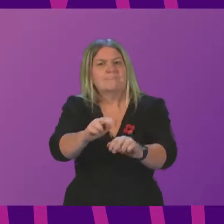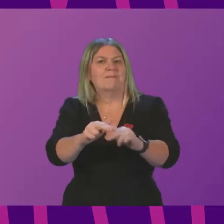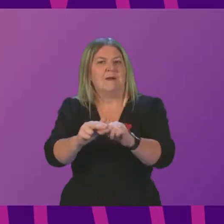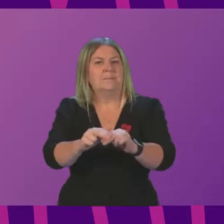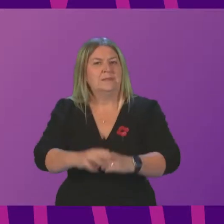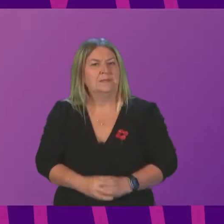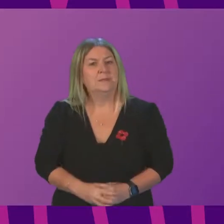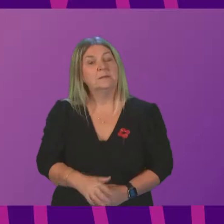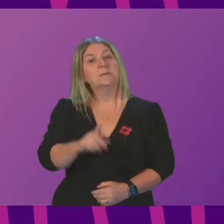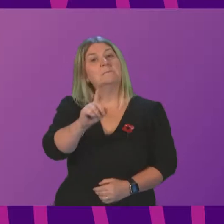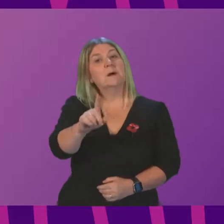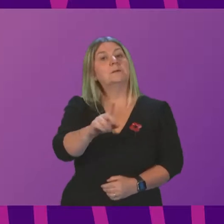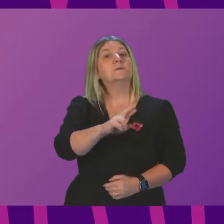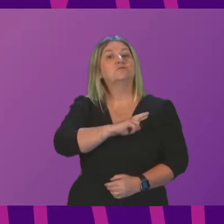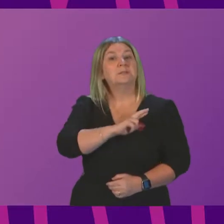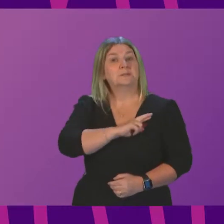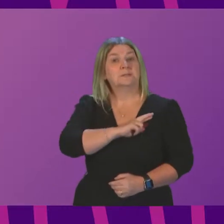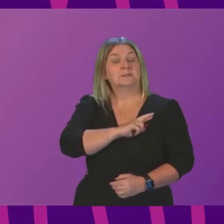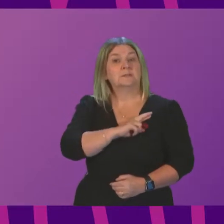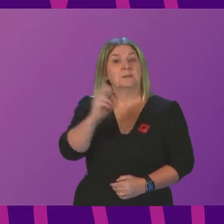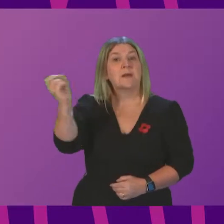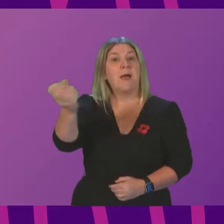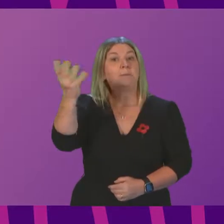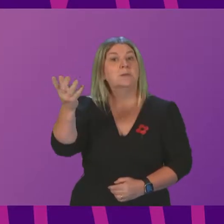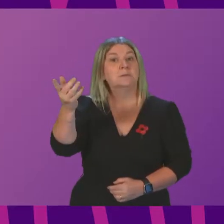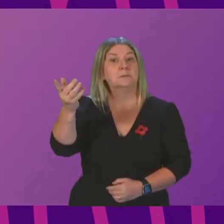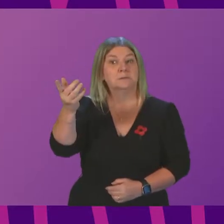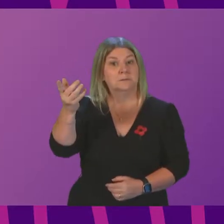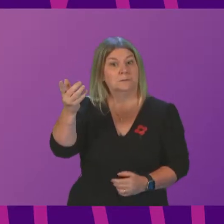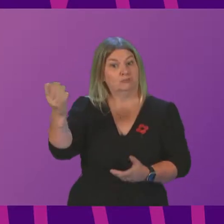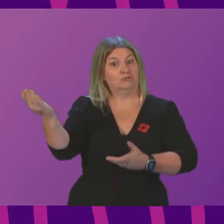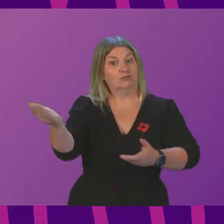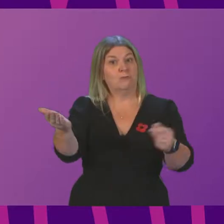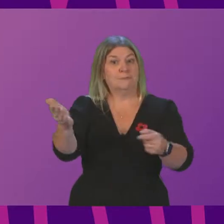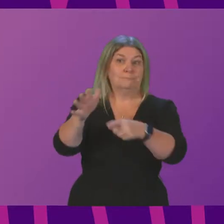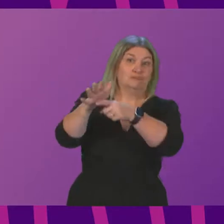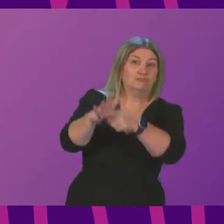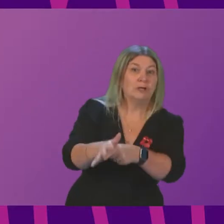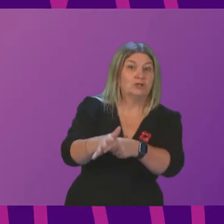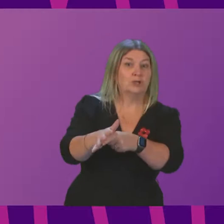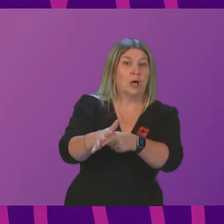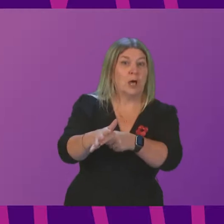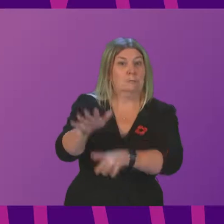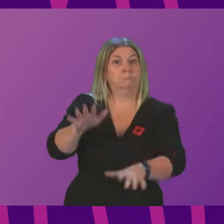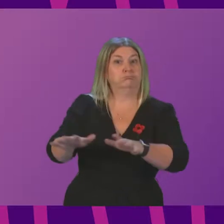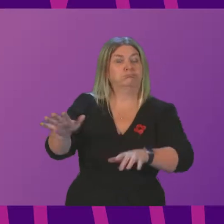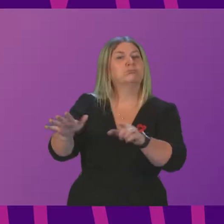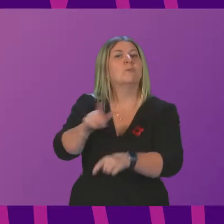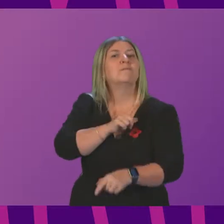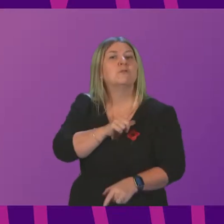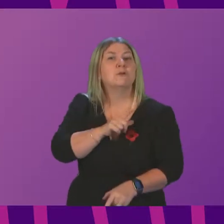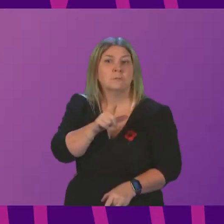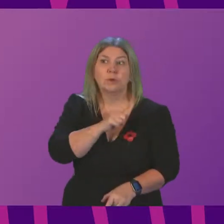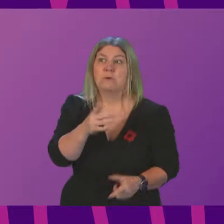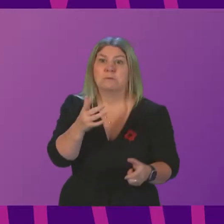why the ambulance service is under so much pressure is because of the significant increase in demand